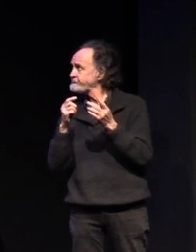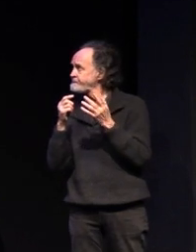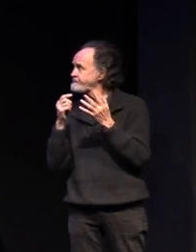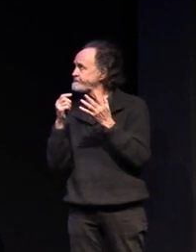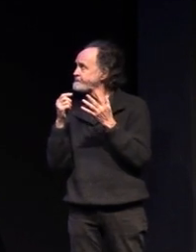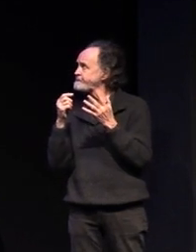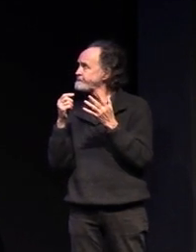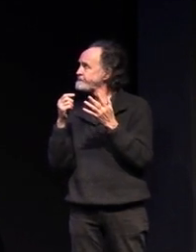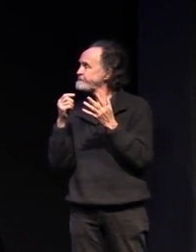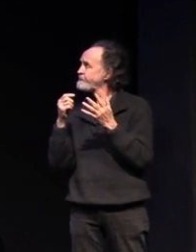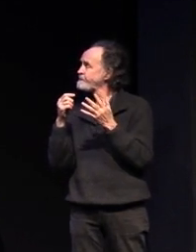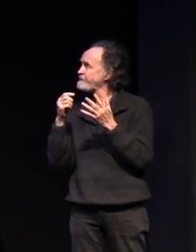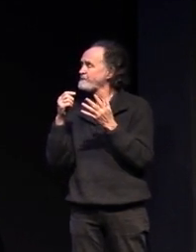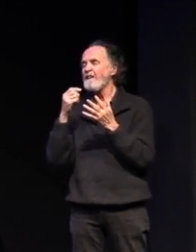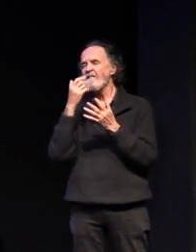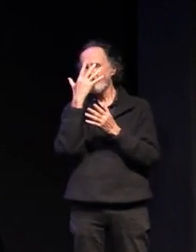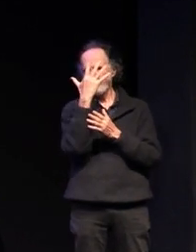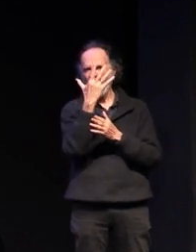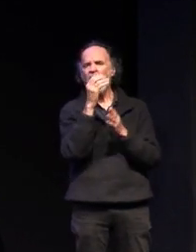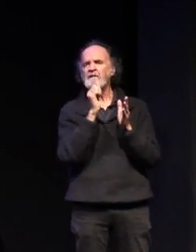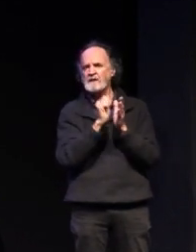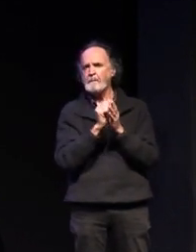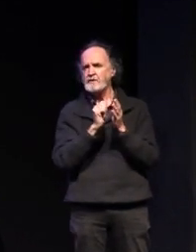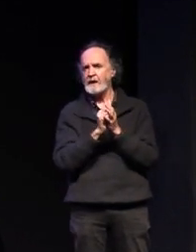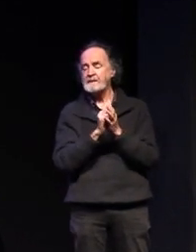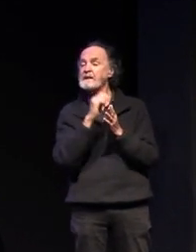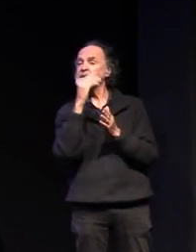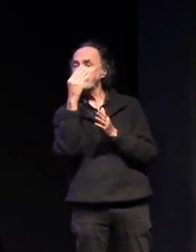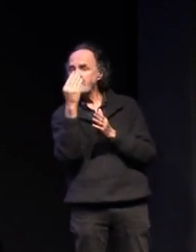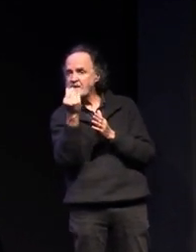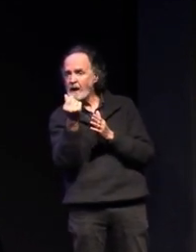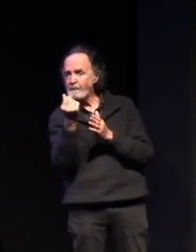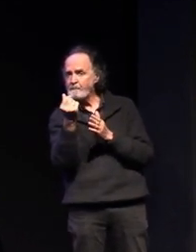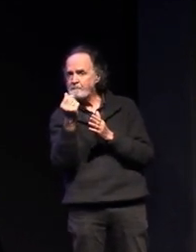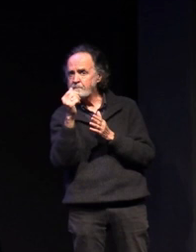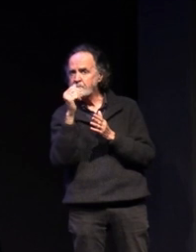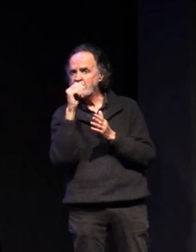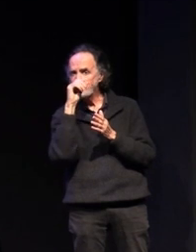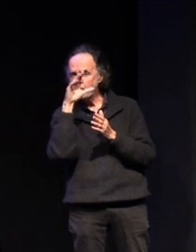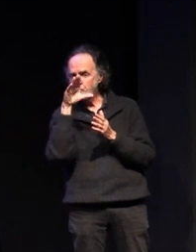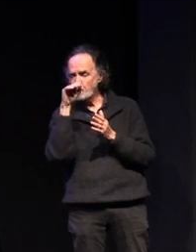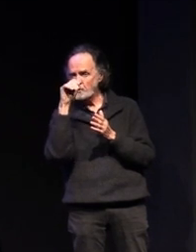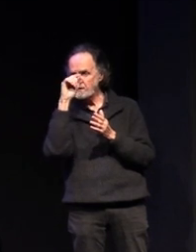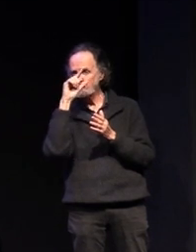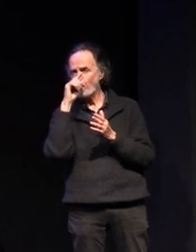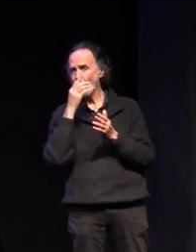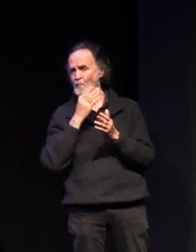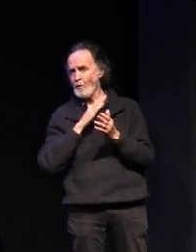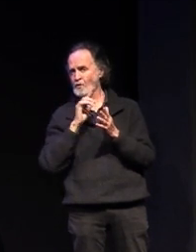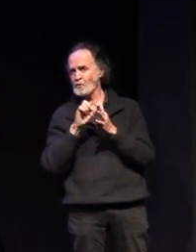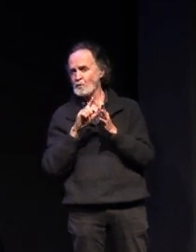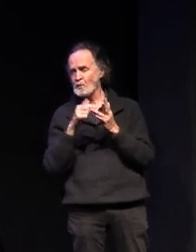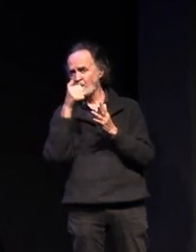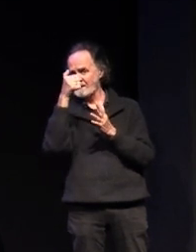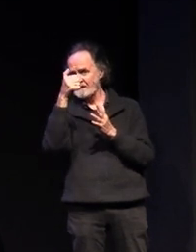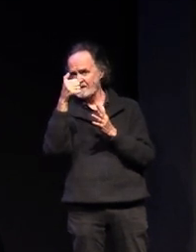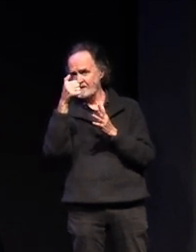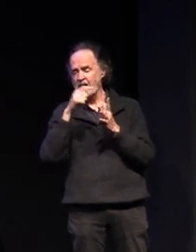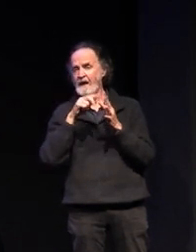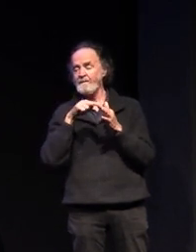for a range of reasons might look at six subjects if you are interested in that you would need to contact the college and apply